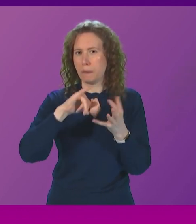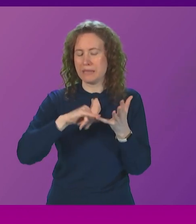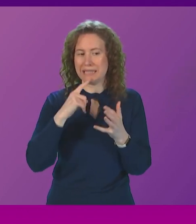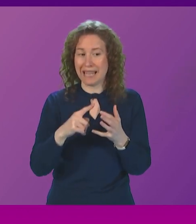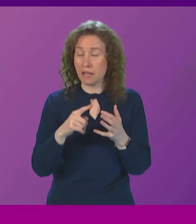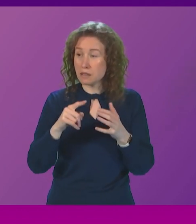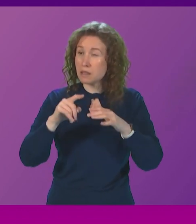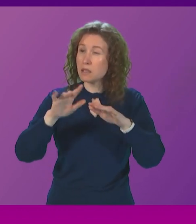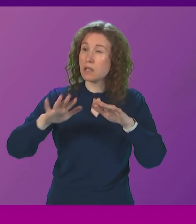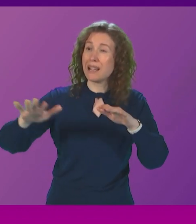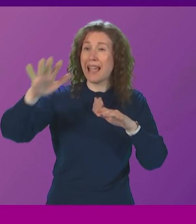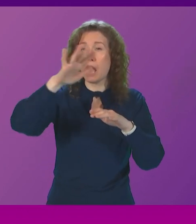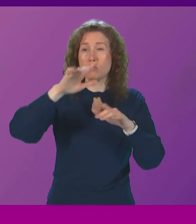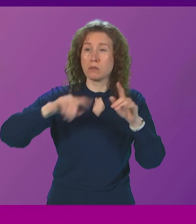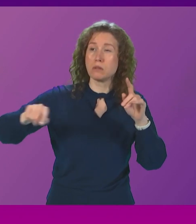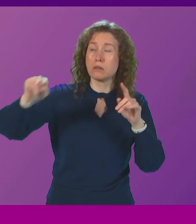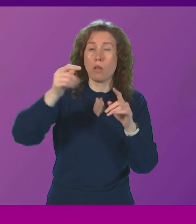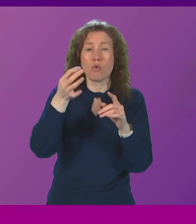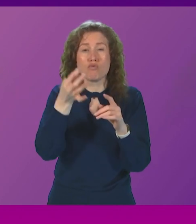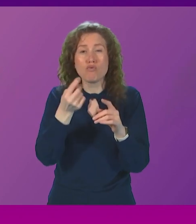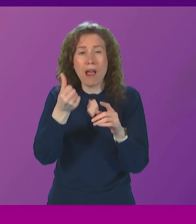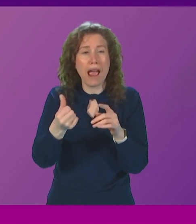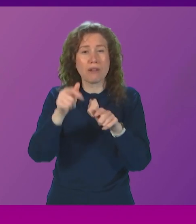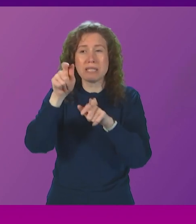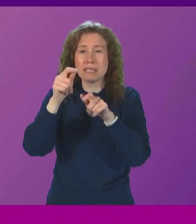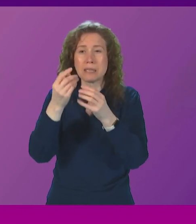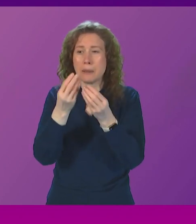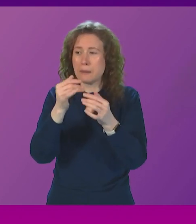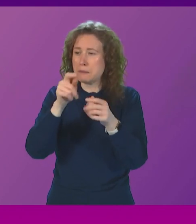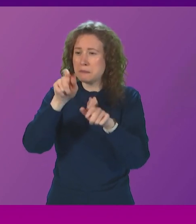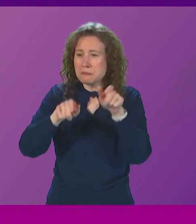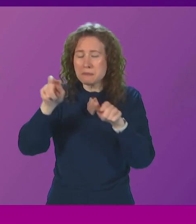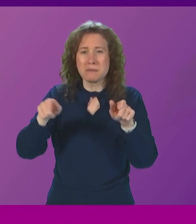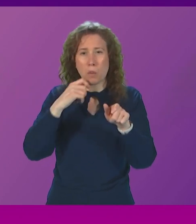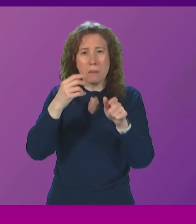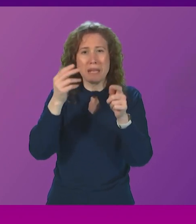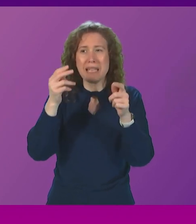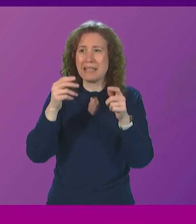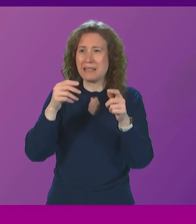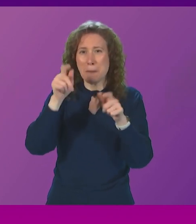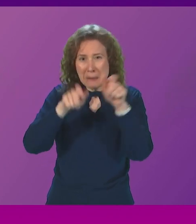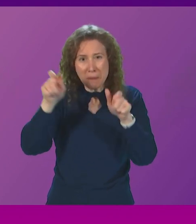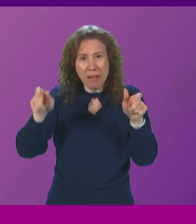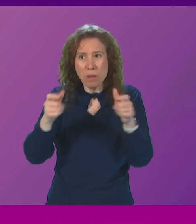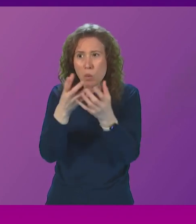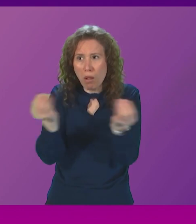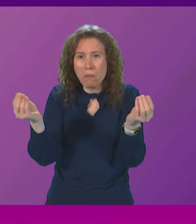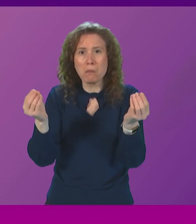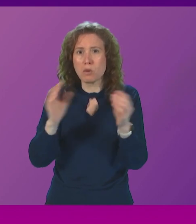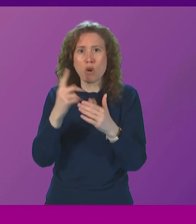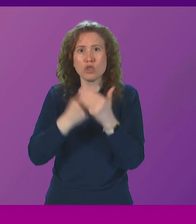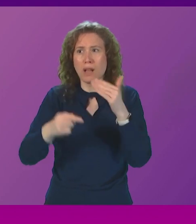rarest species in our coastal areas and our islands will soon become people if these proposals go ahead